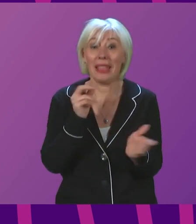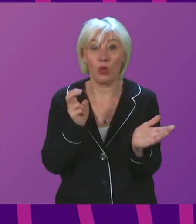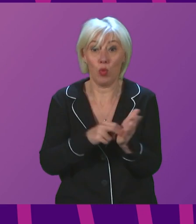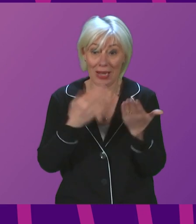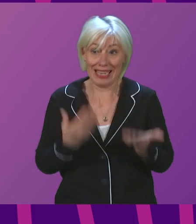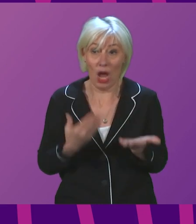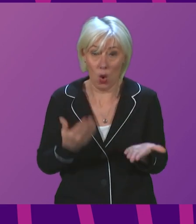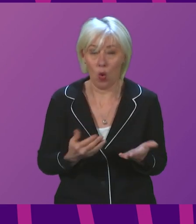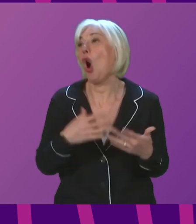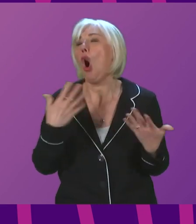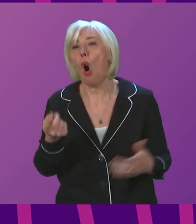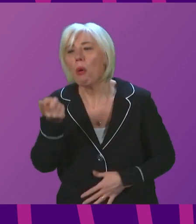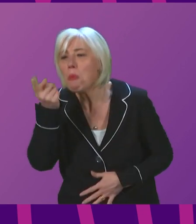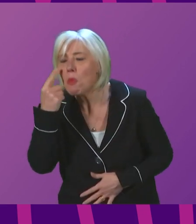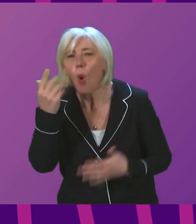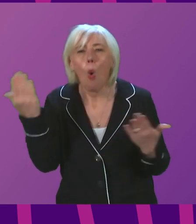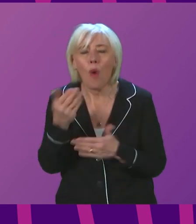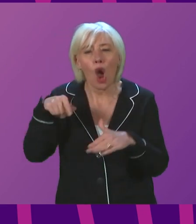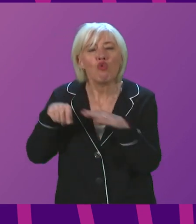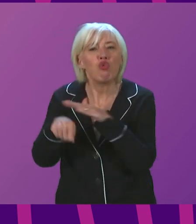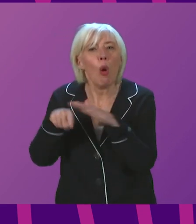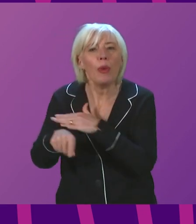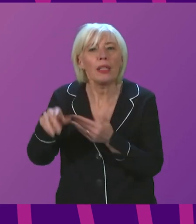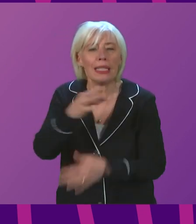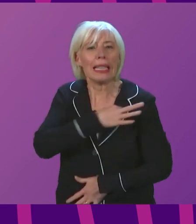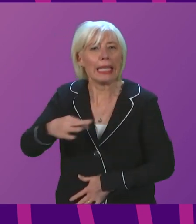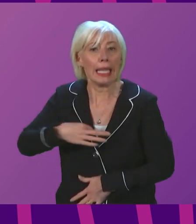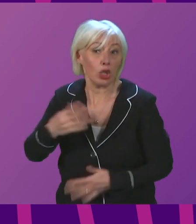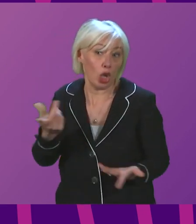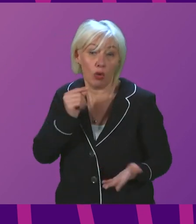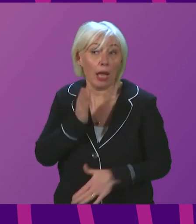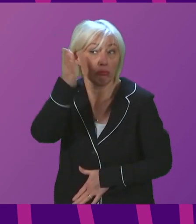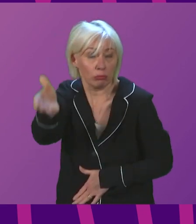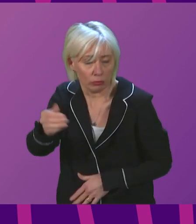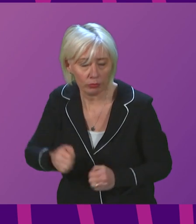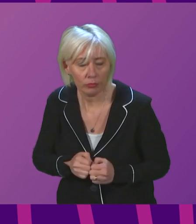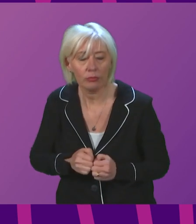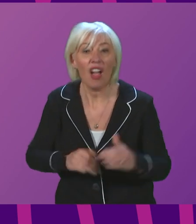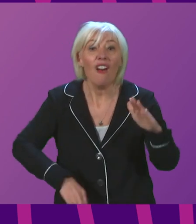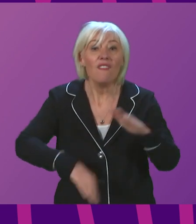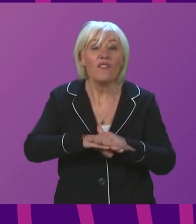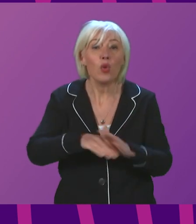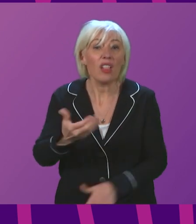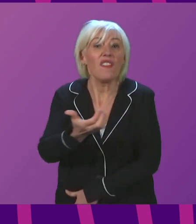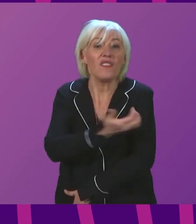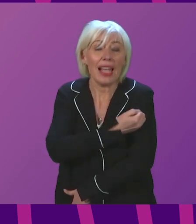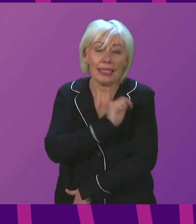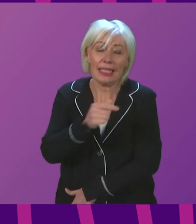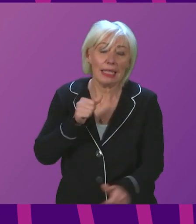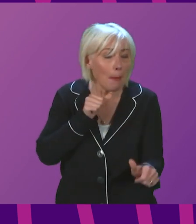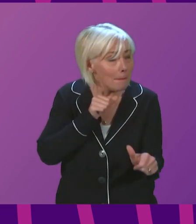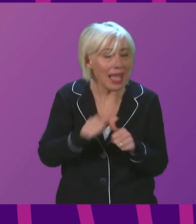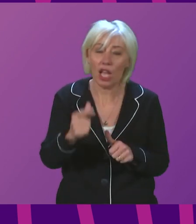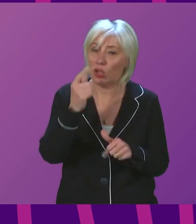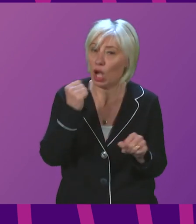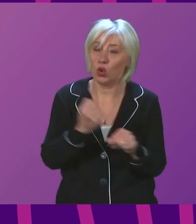Alternatively, check out the location of drop-in clinics and go there instead. Getting fully vaccinated is the best thing any of us can